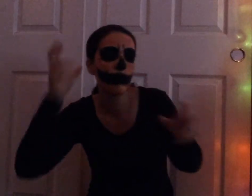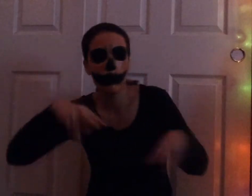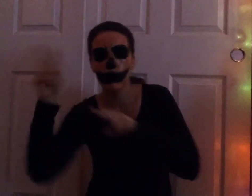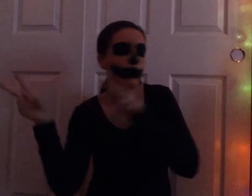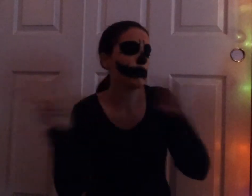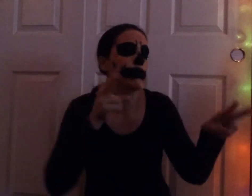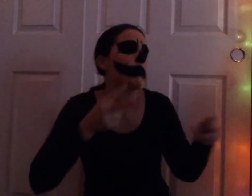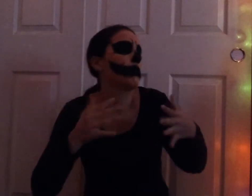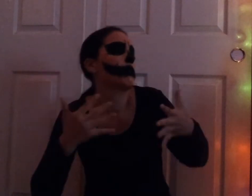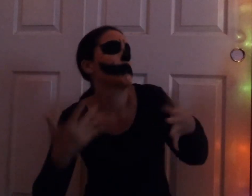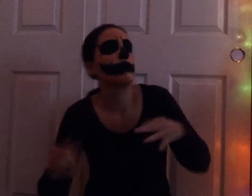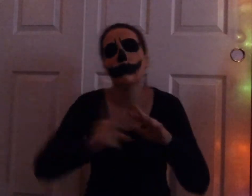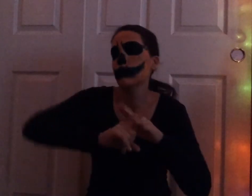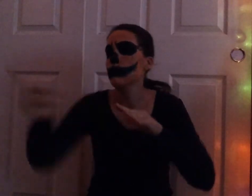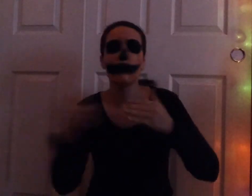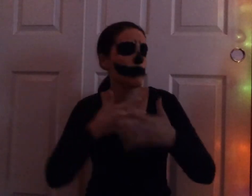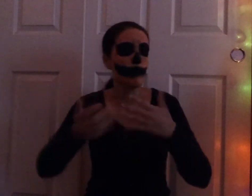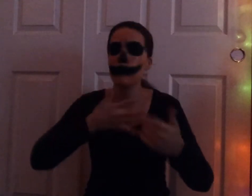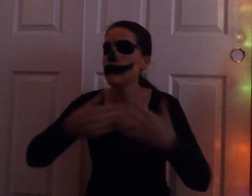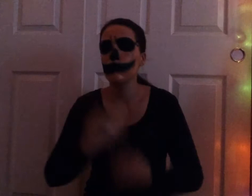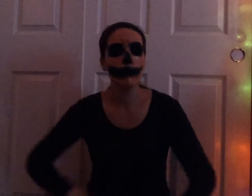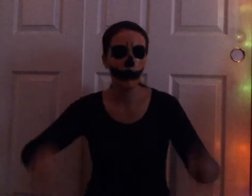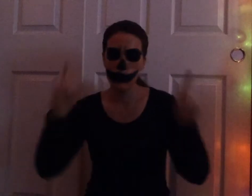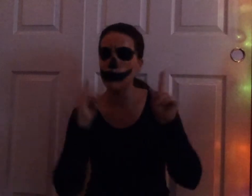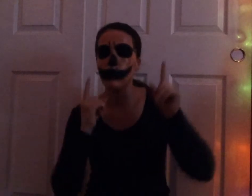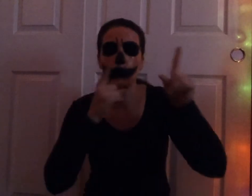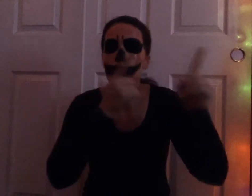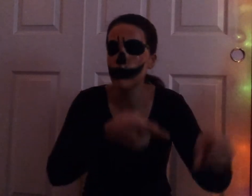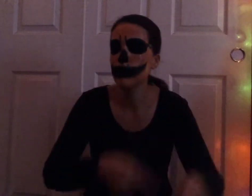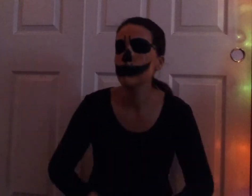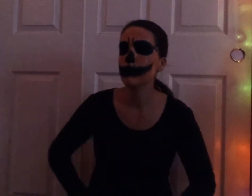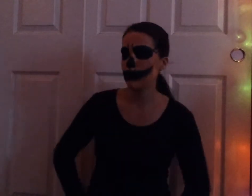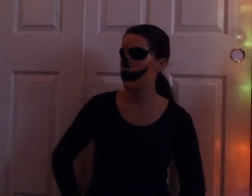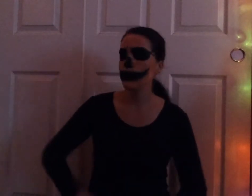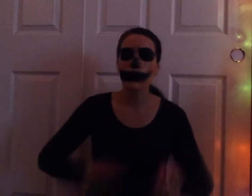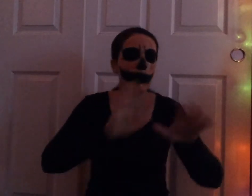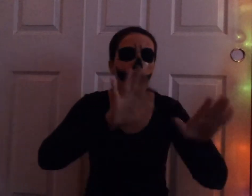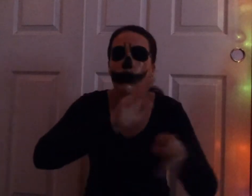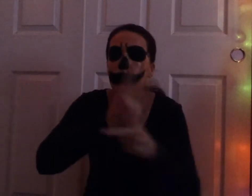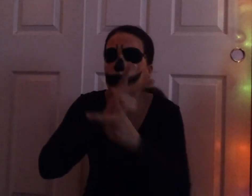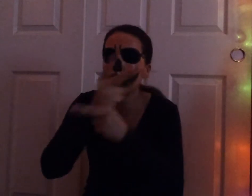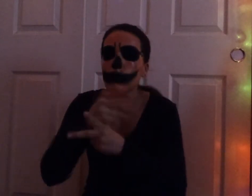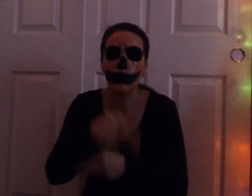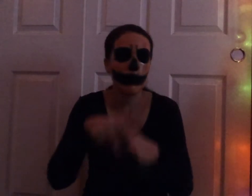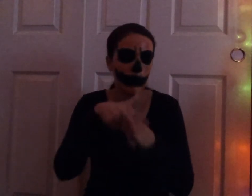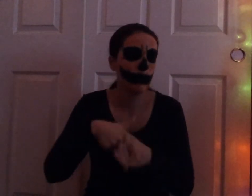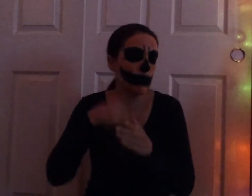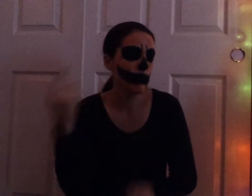Demons take one look and groan, and hit the road for a party to moan. Beware, take care, he